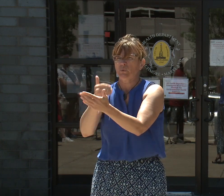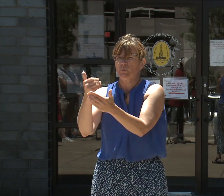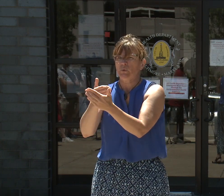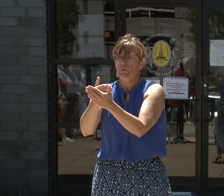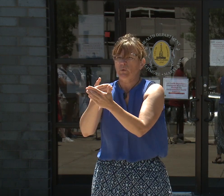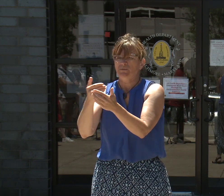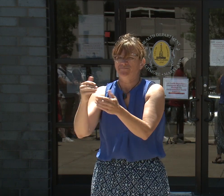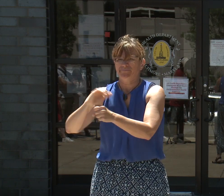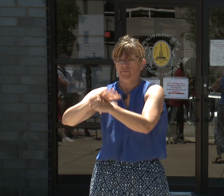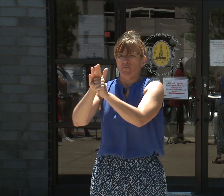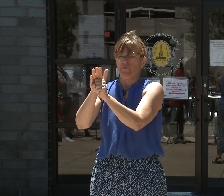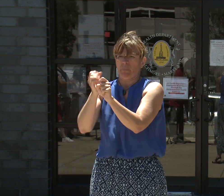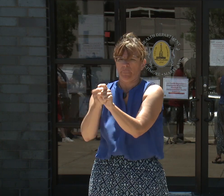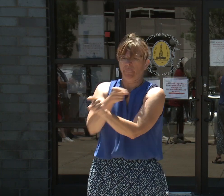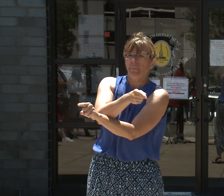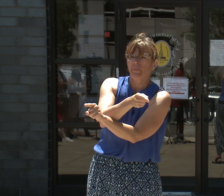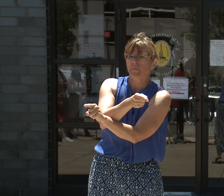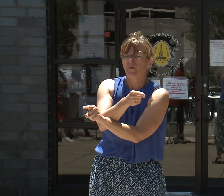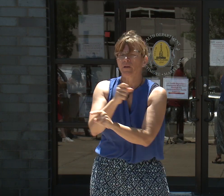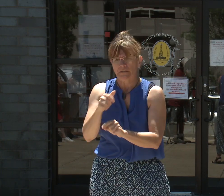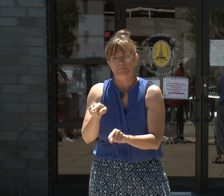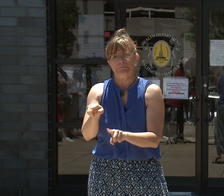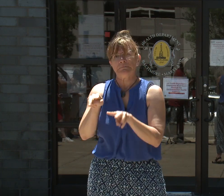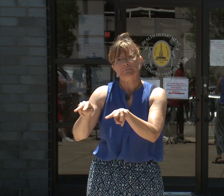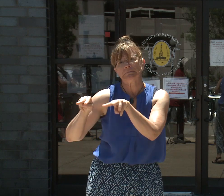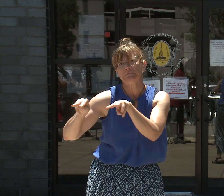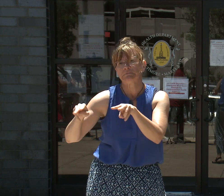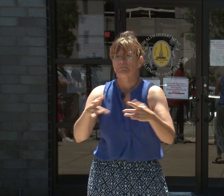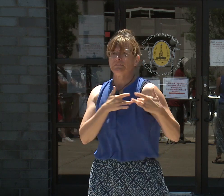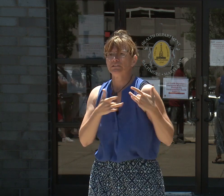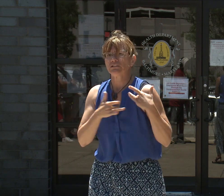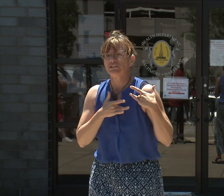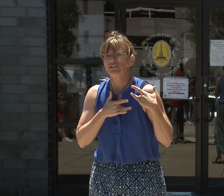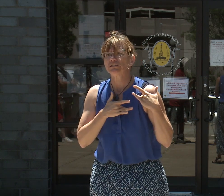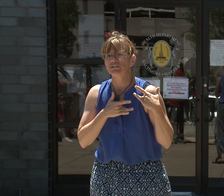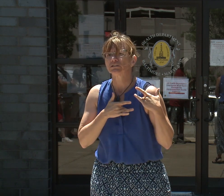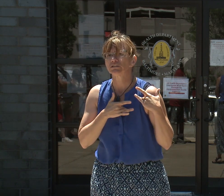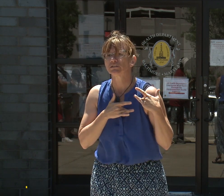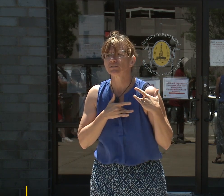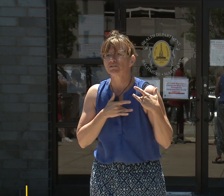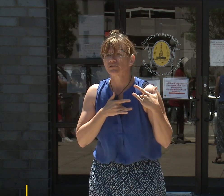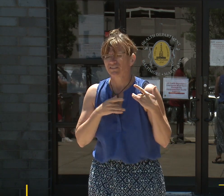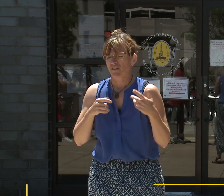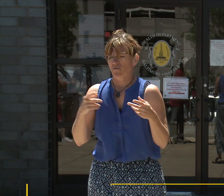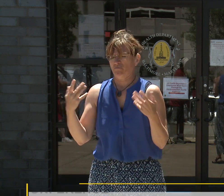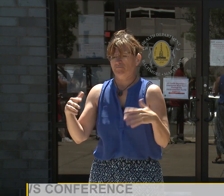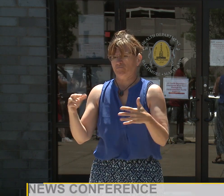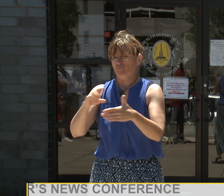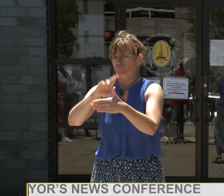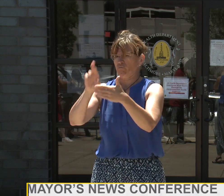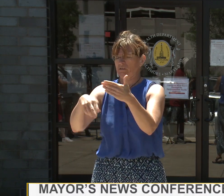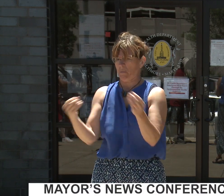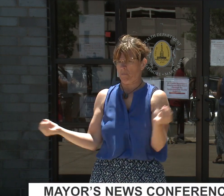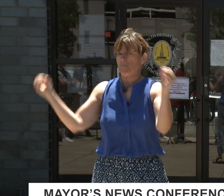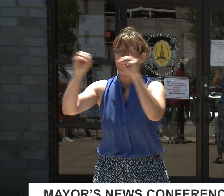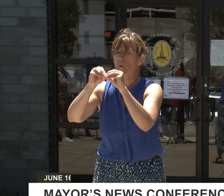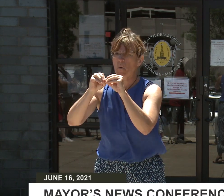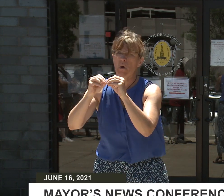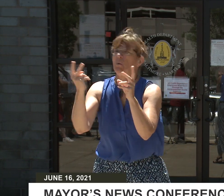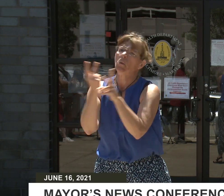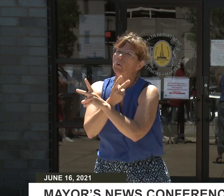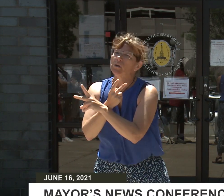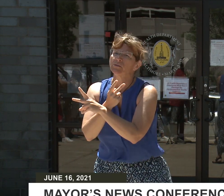increase in severe disease prognosis, and an increase in hospitalization. The White House provided further information,